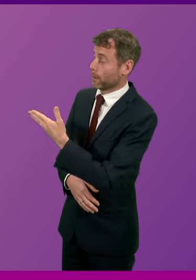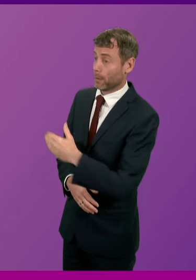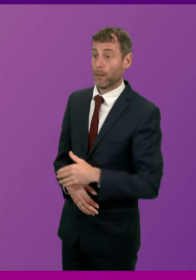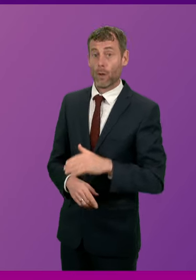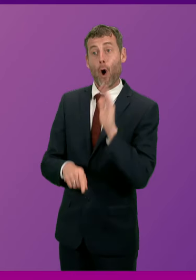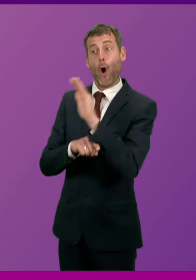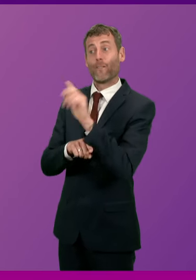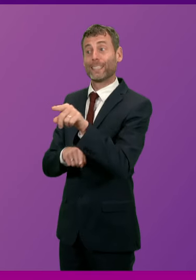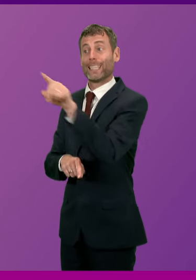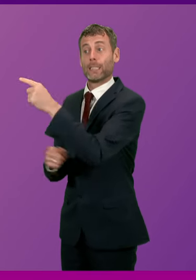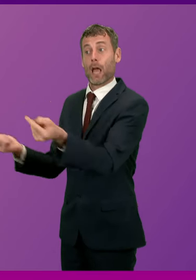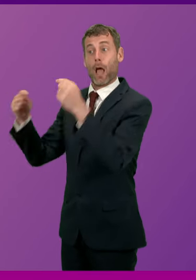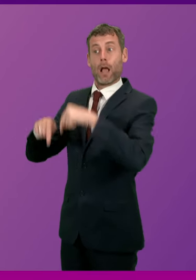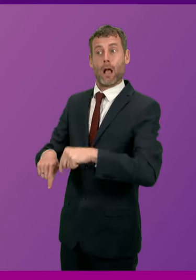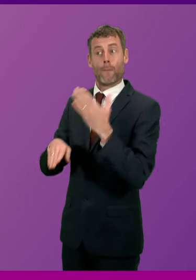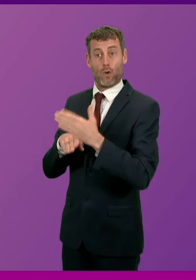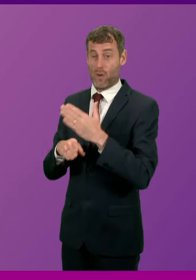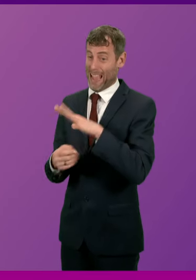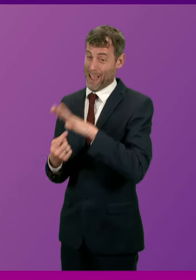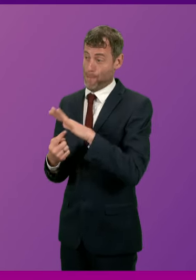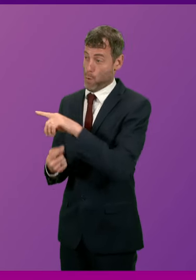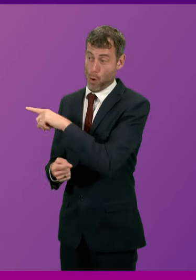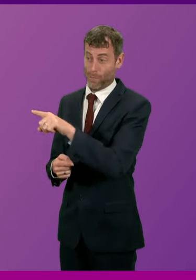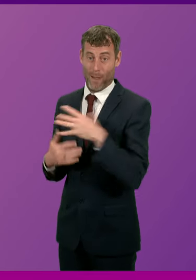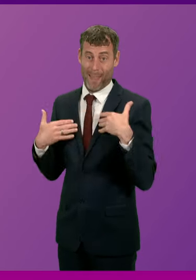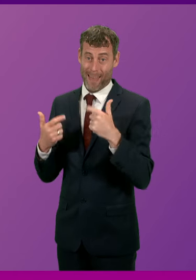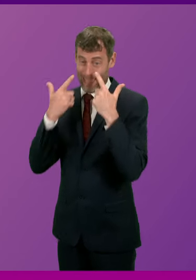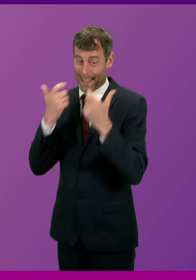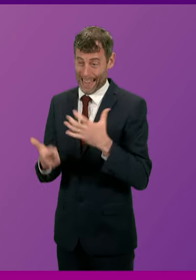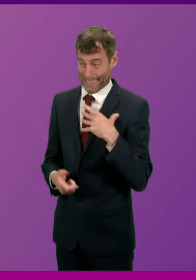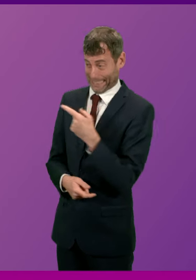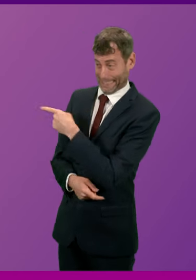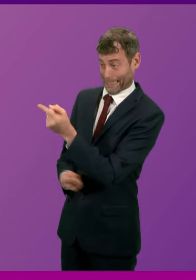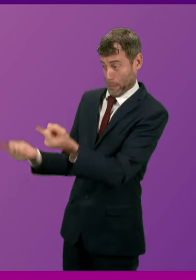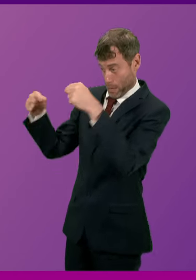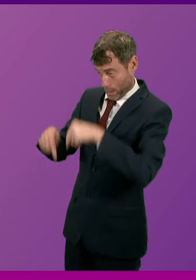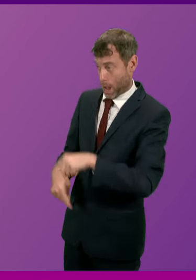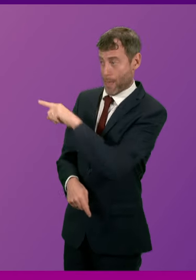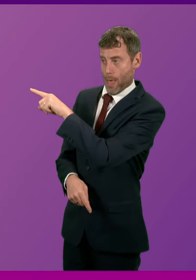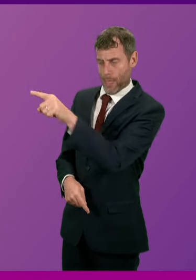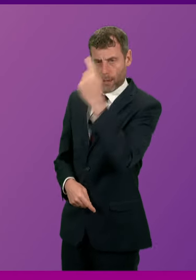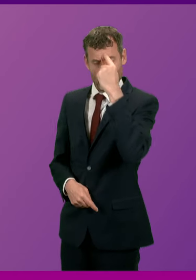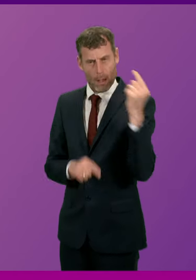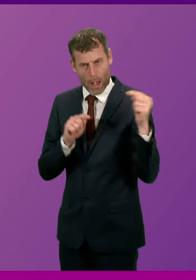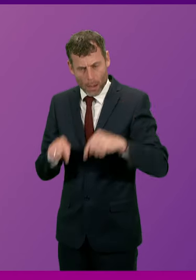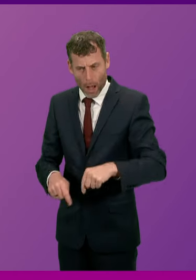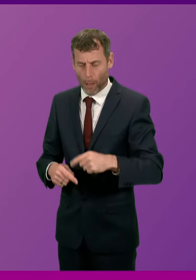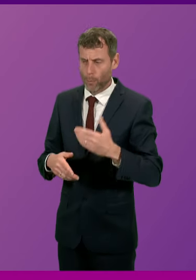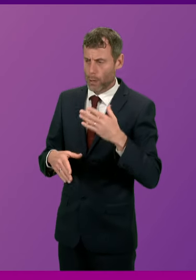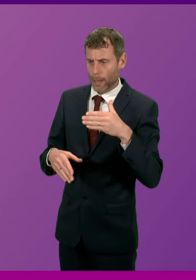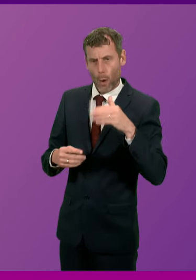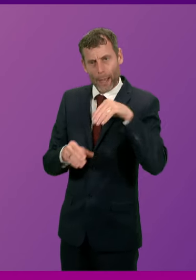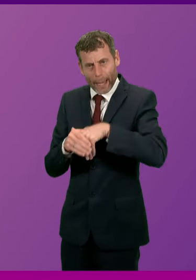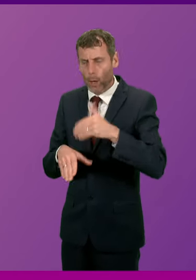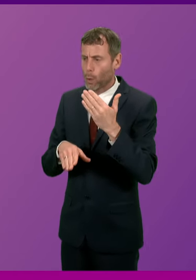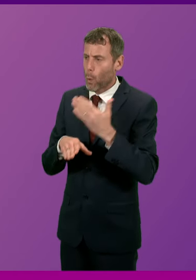who rely on them for the care they provide. This government values people who have chosen to come to Scotland to make a positive contribution to our public services.